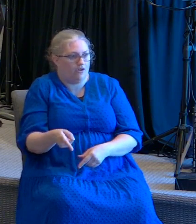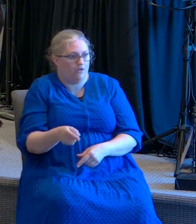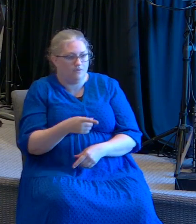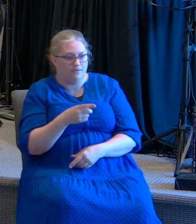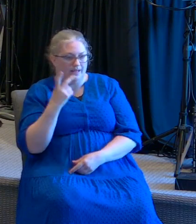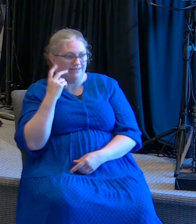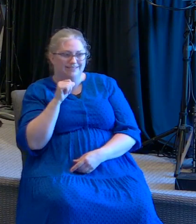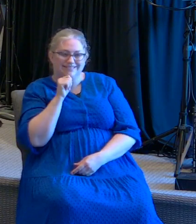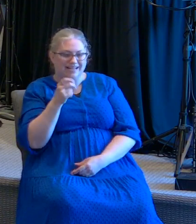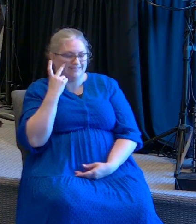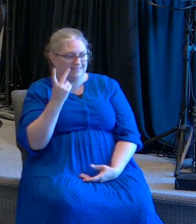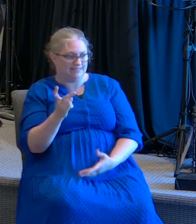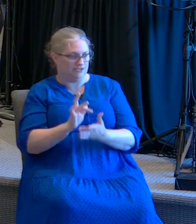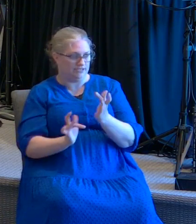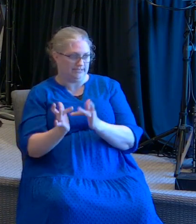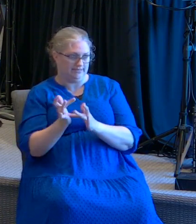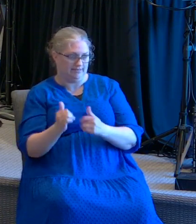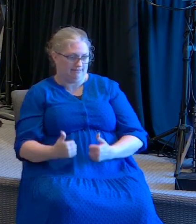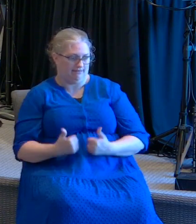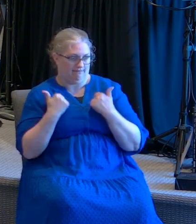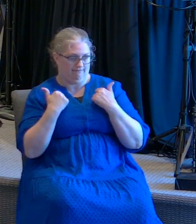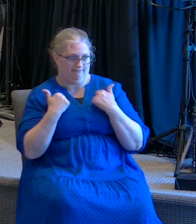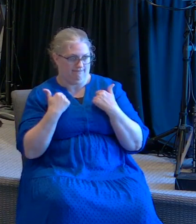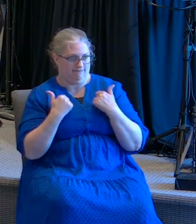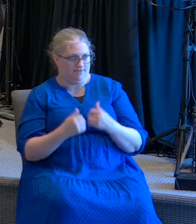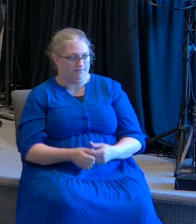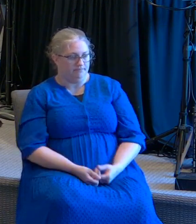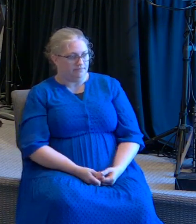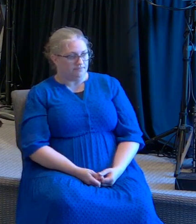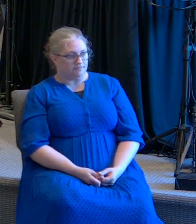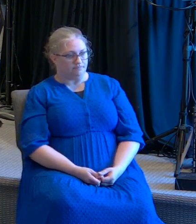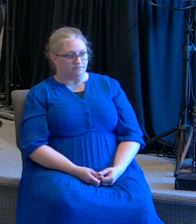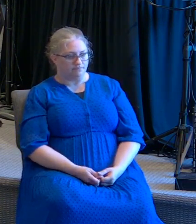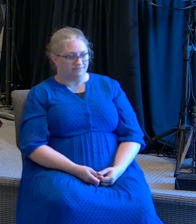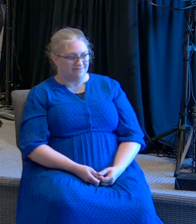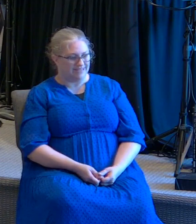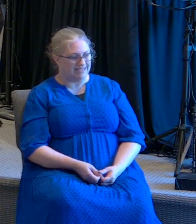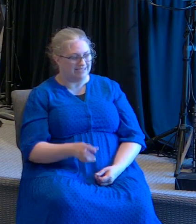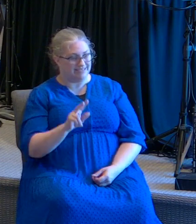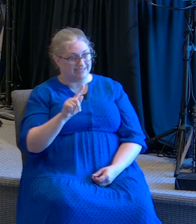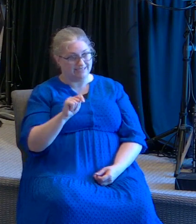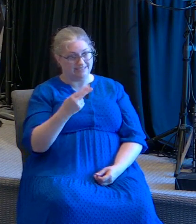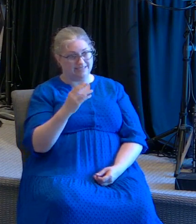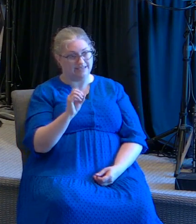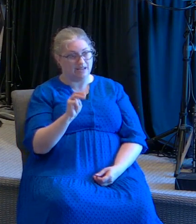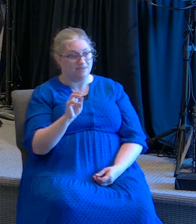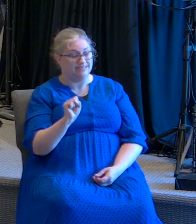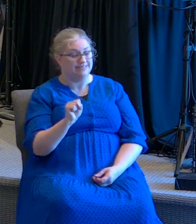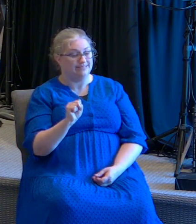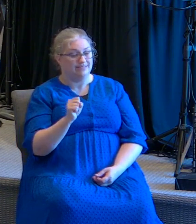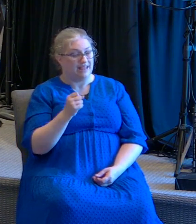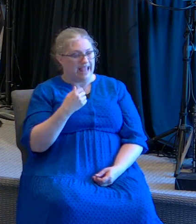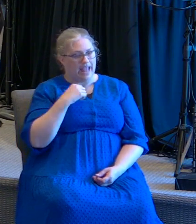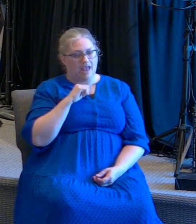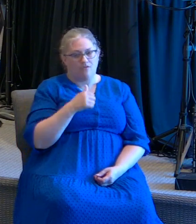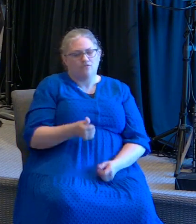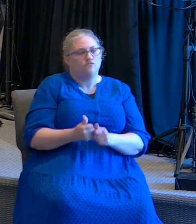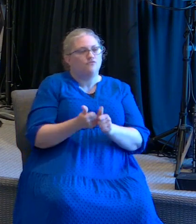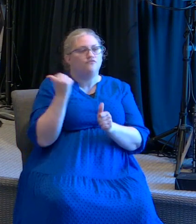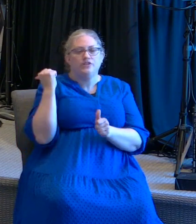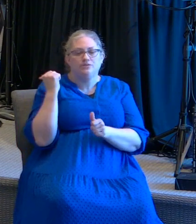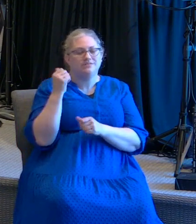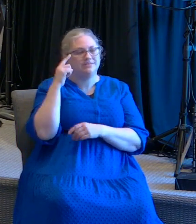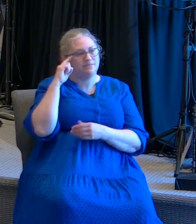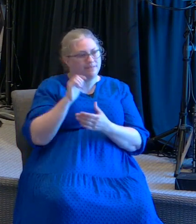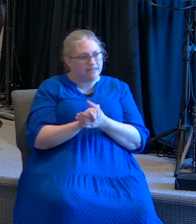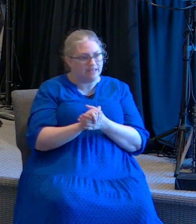he said I'm not going to believe it unless I see the hands and feet and put